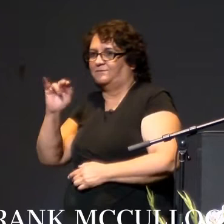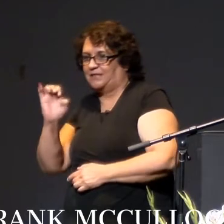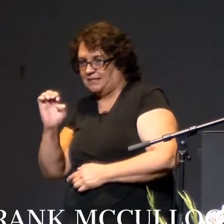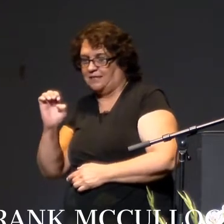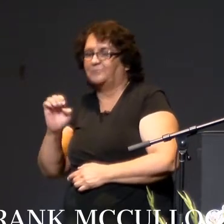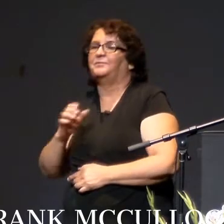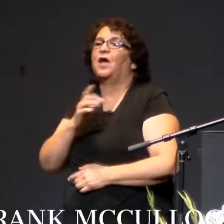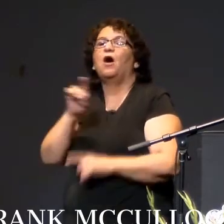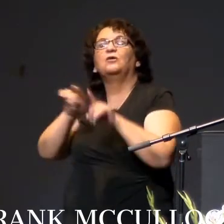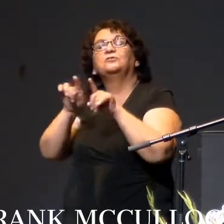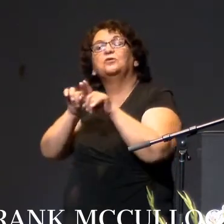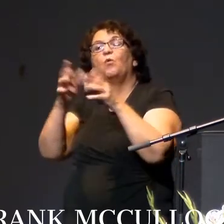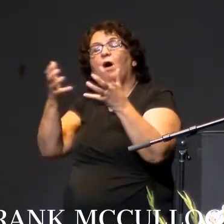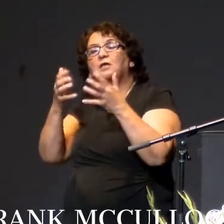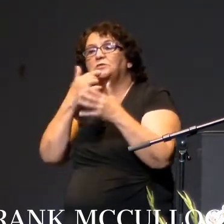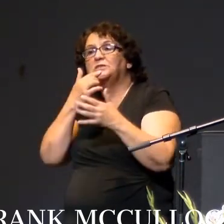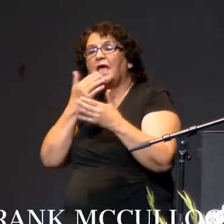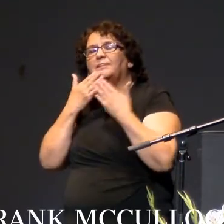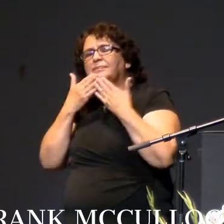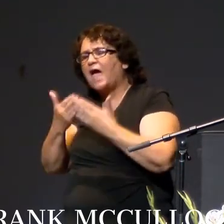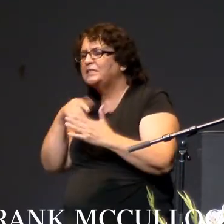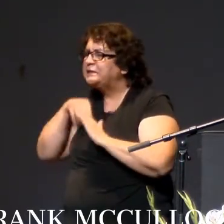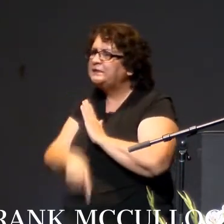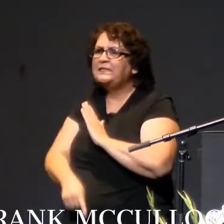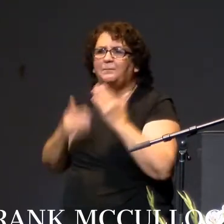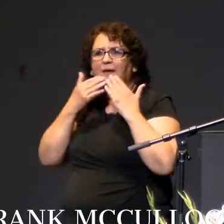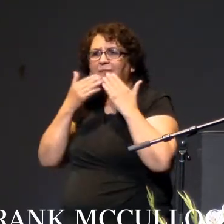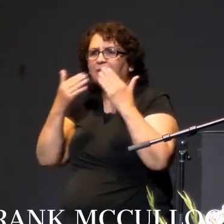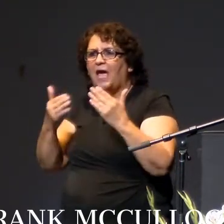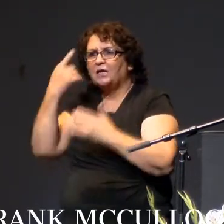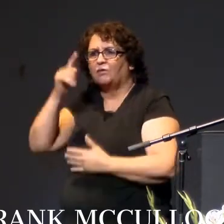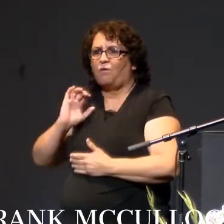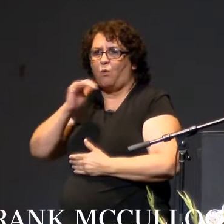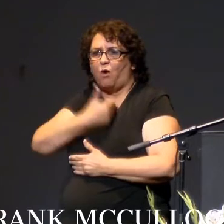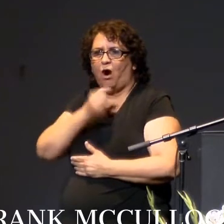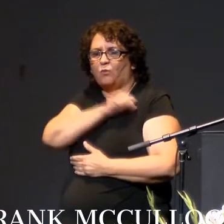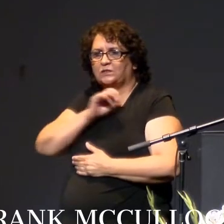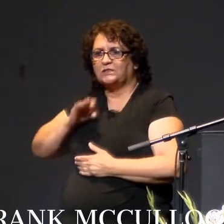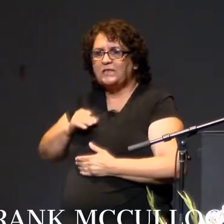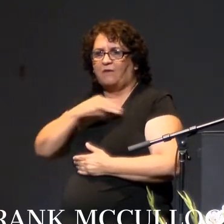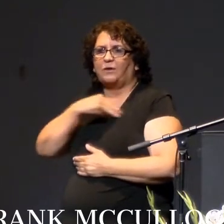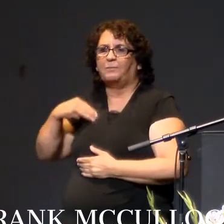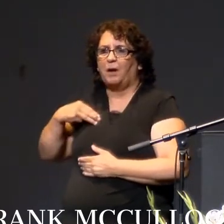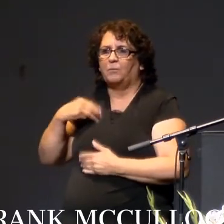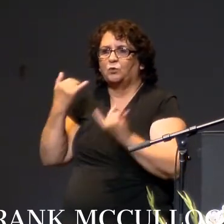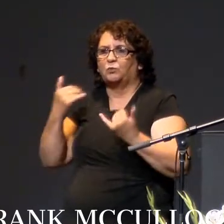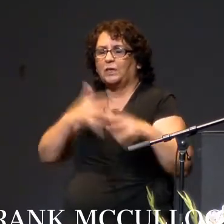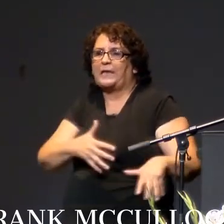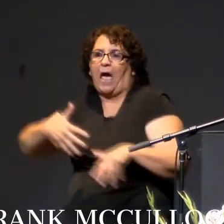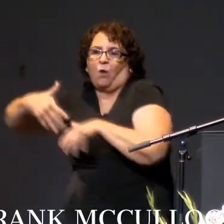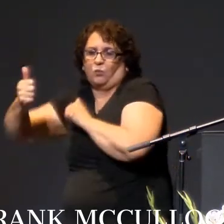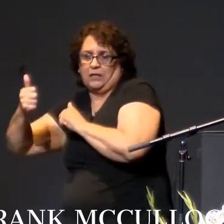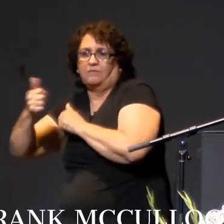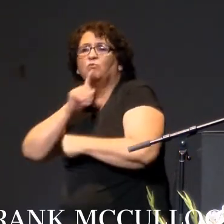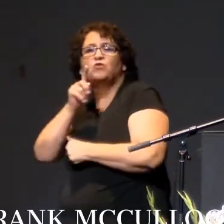also like to take a moment to extend a profound gratitude for those of our staff members who will be leaving Amy Beale High School and who have contributed tremendously